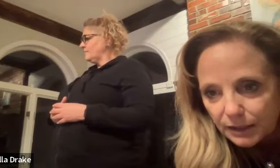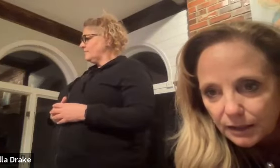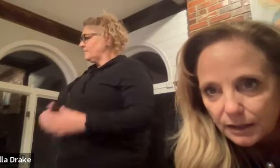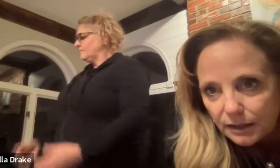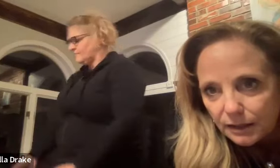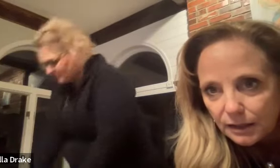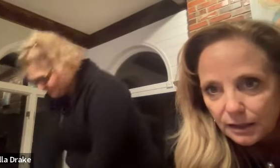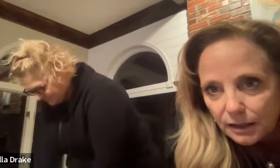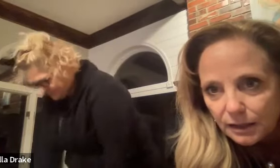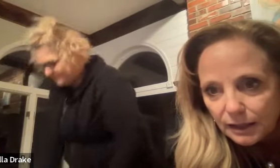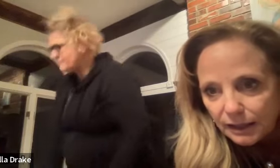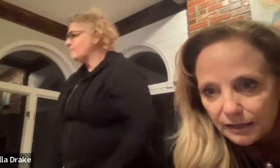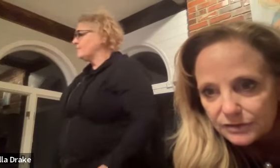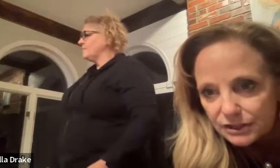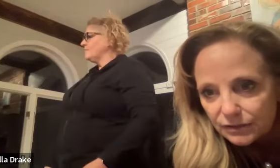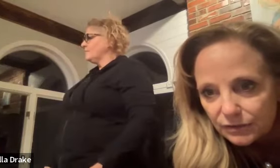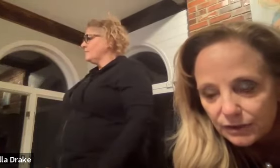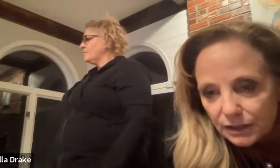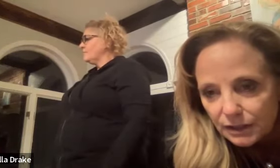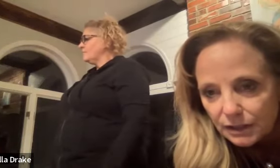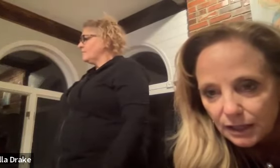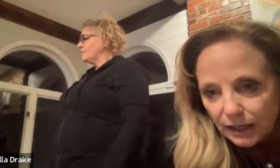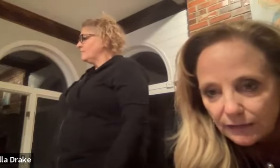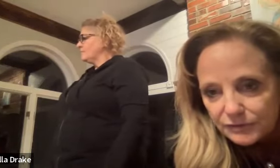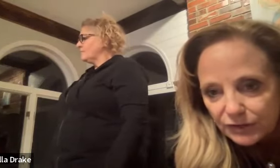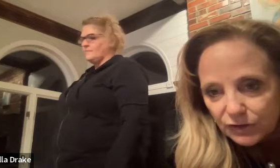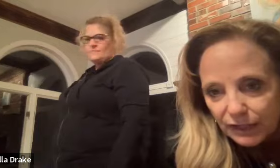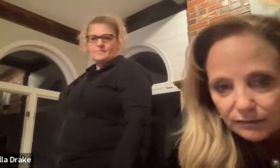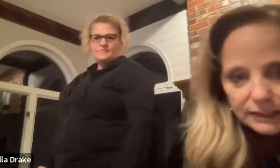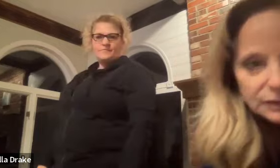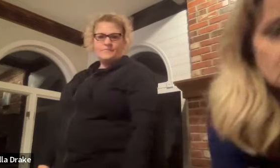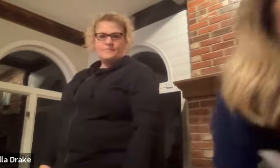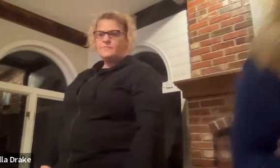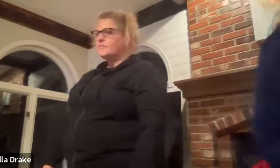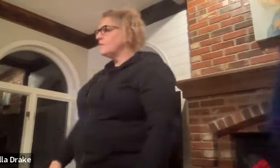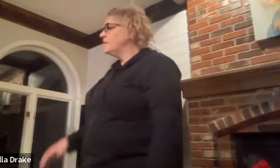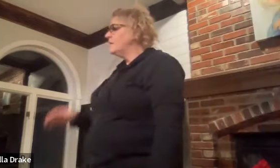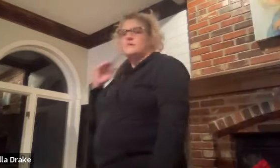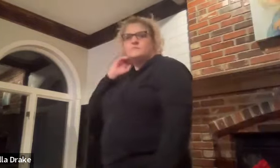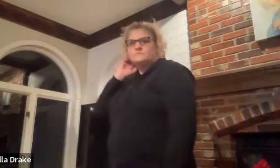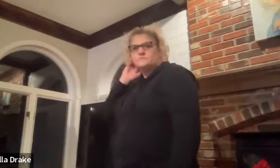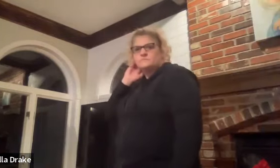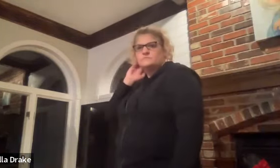i'd have to i have to figure that out later i didn't send it up for this meeting